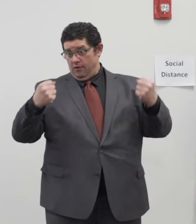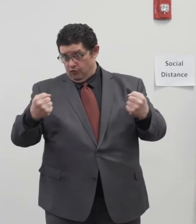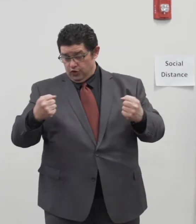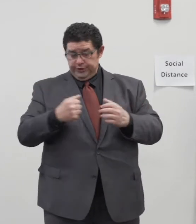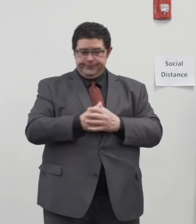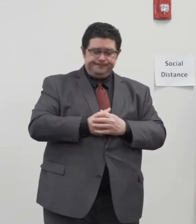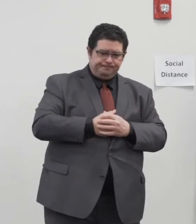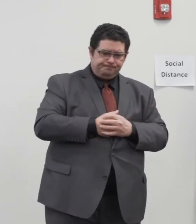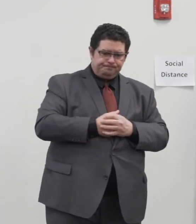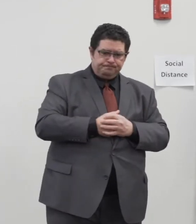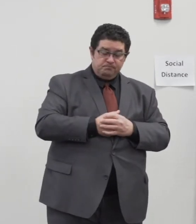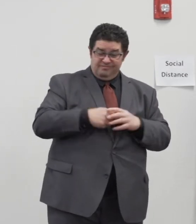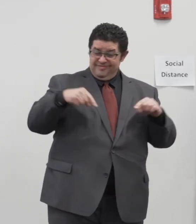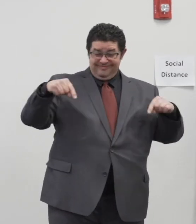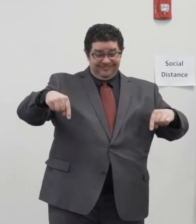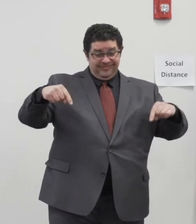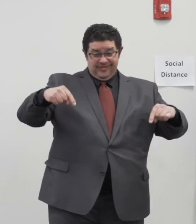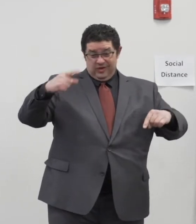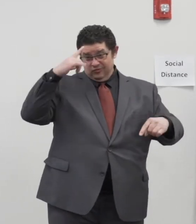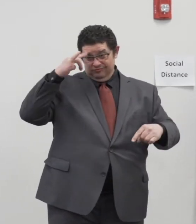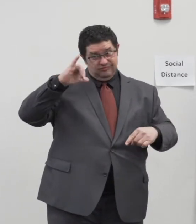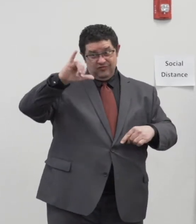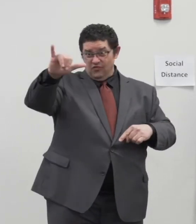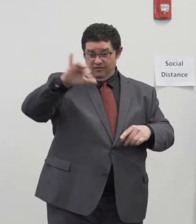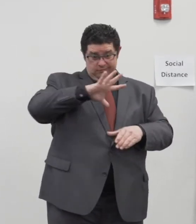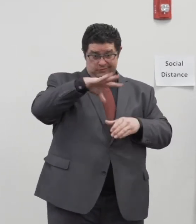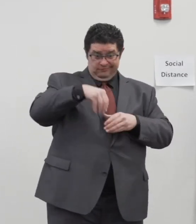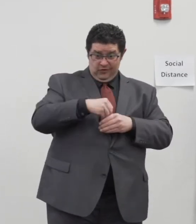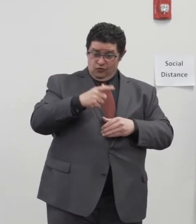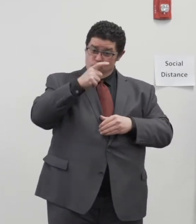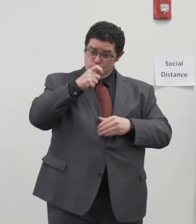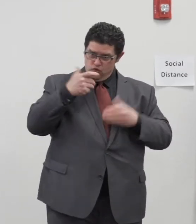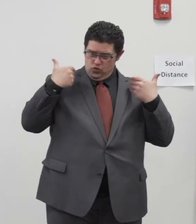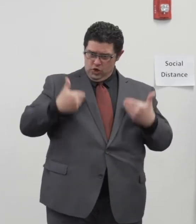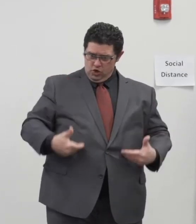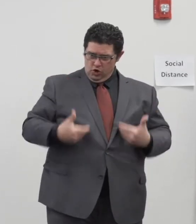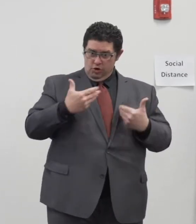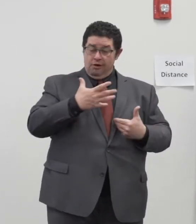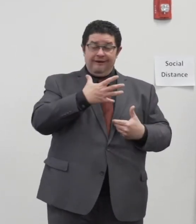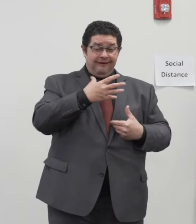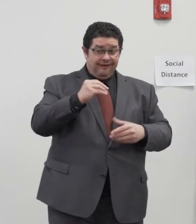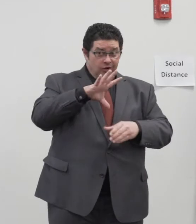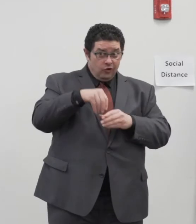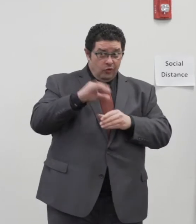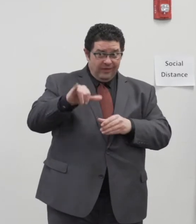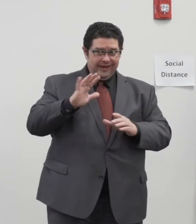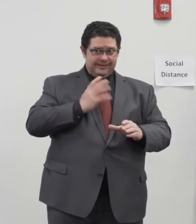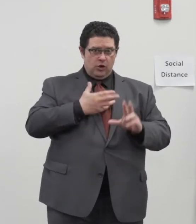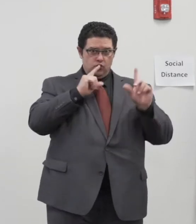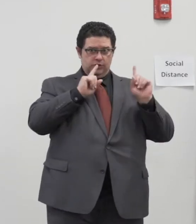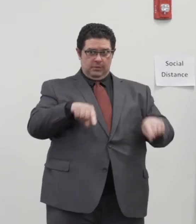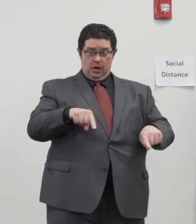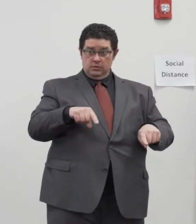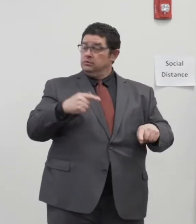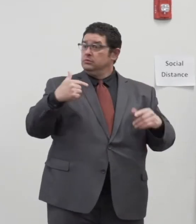This will forever be a part of who we are, including our response. And I'd be glad to answer any questions.